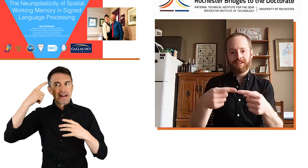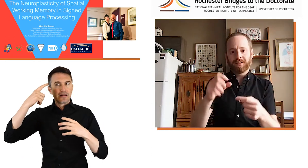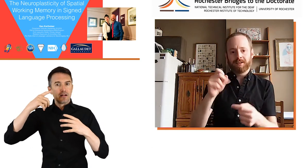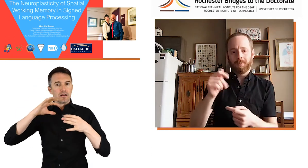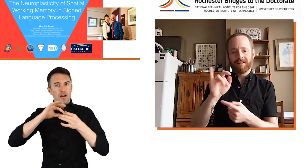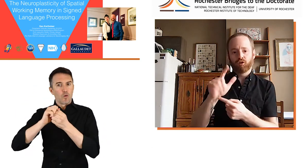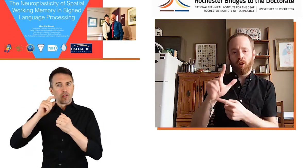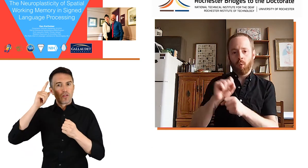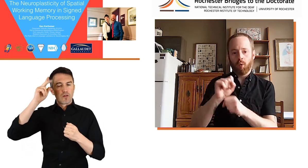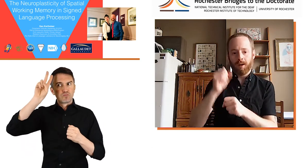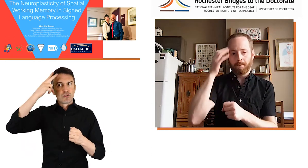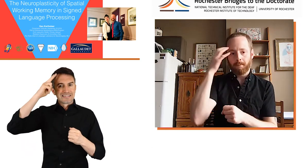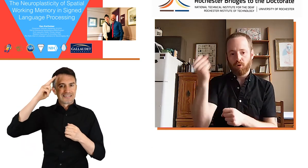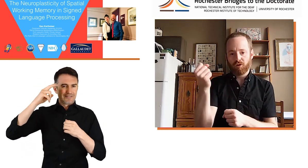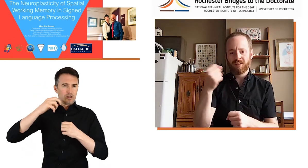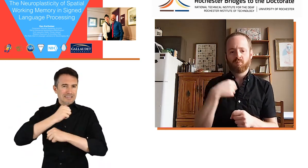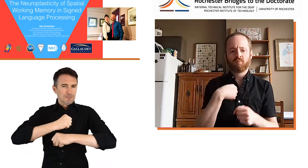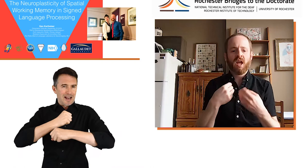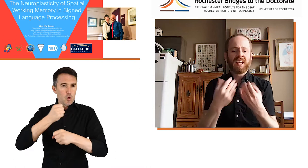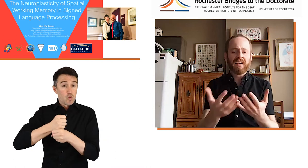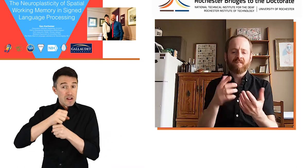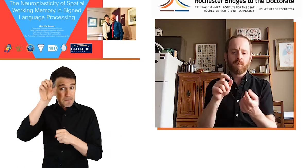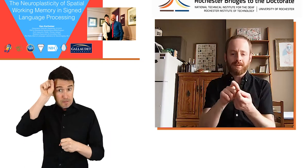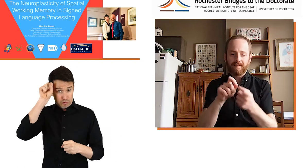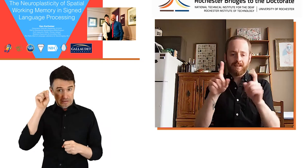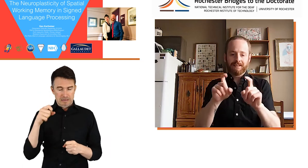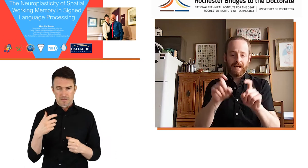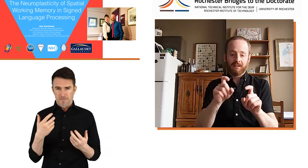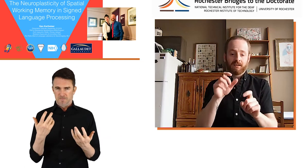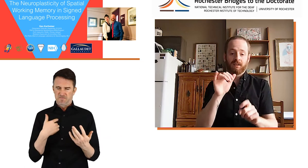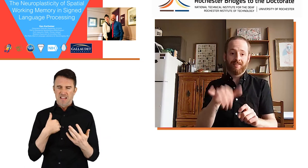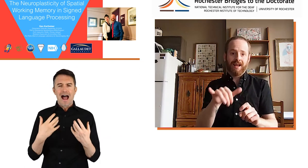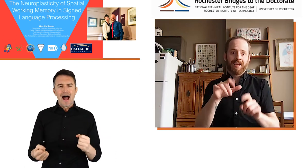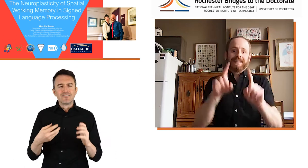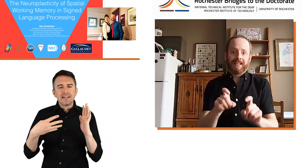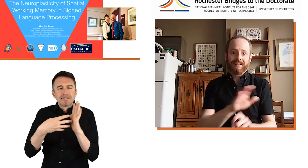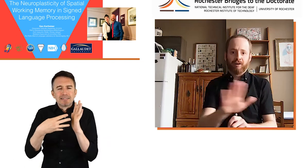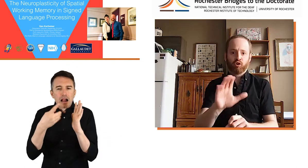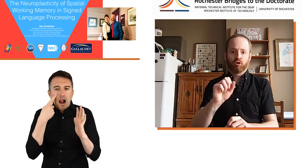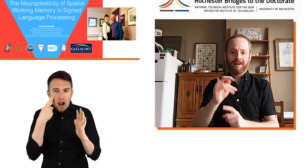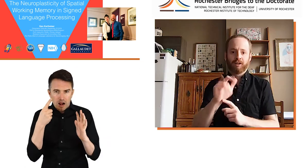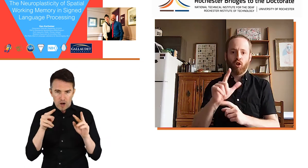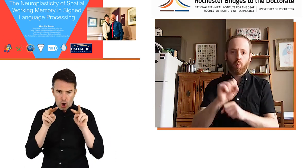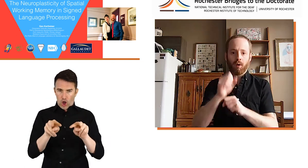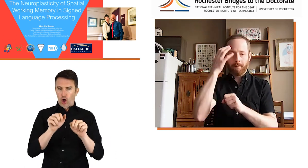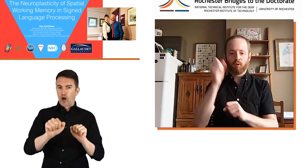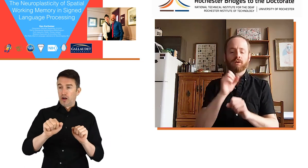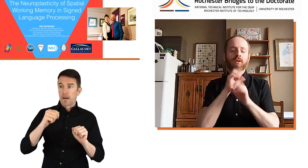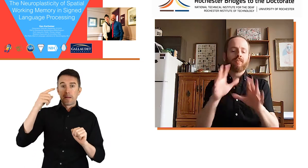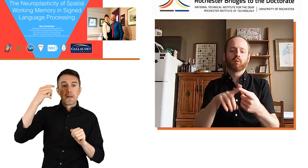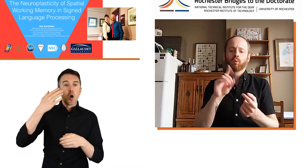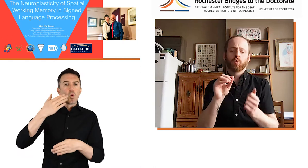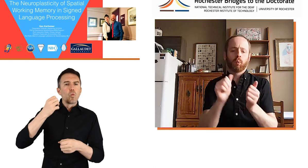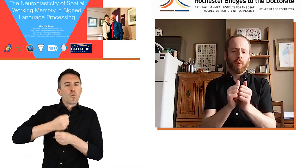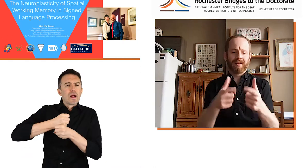responsible for processing specifically spatial working memory. So I gave a specific test that tested their spatial working